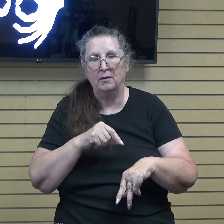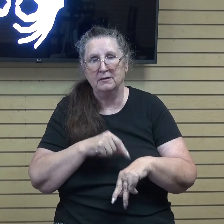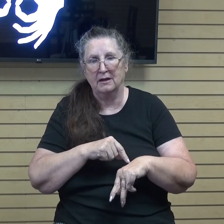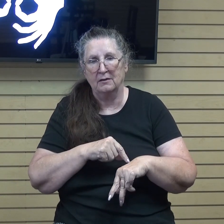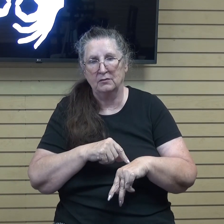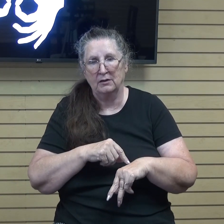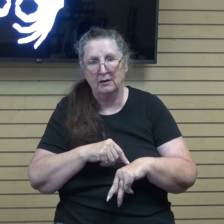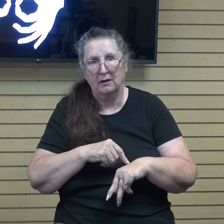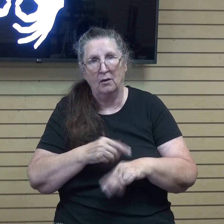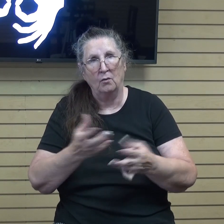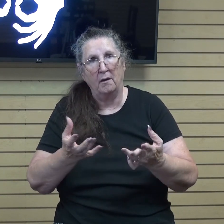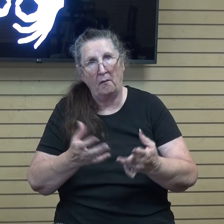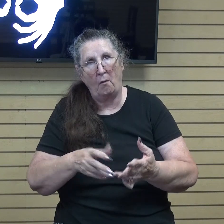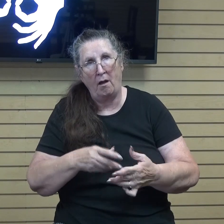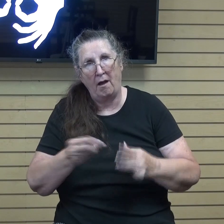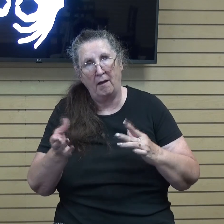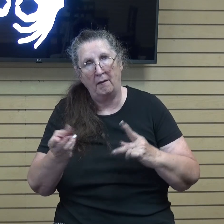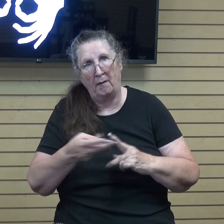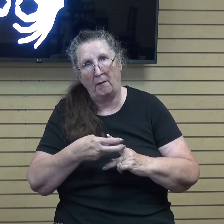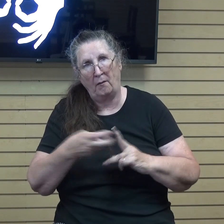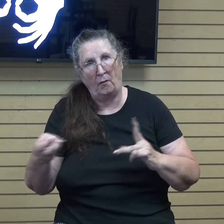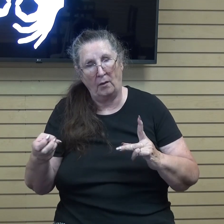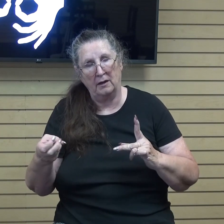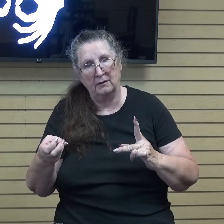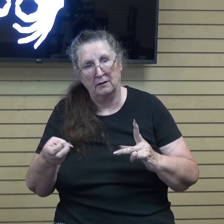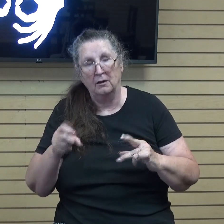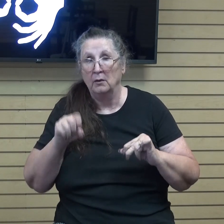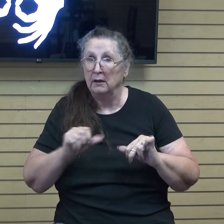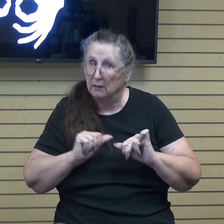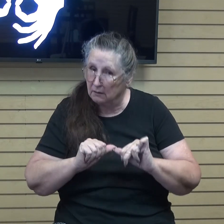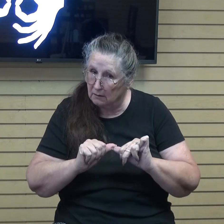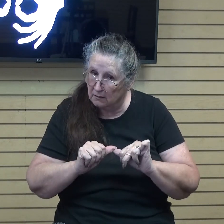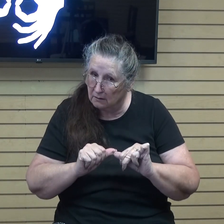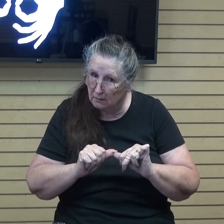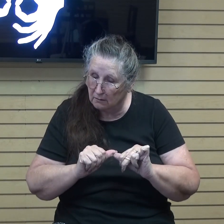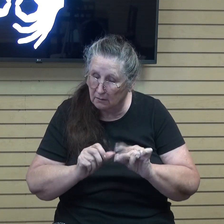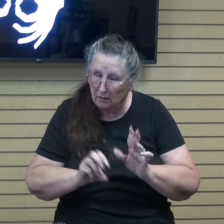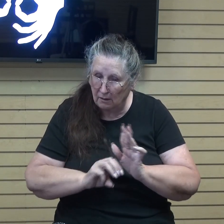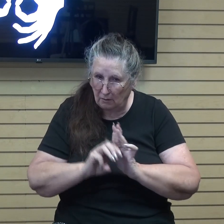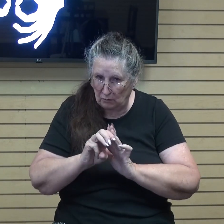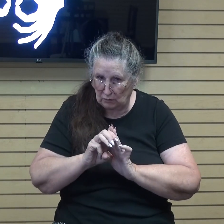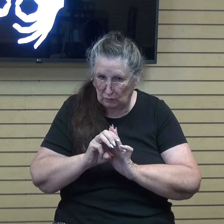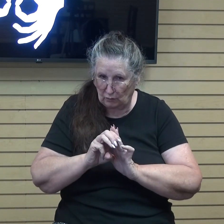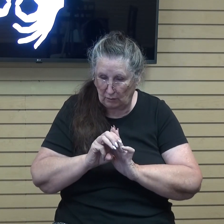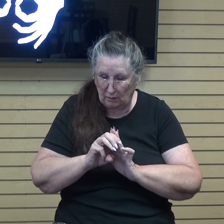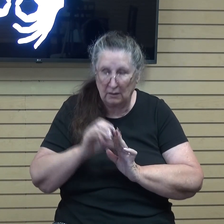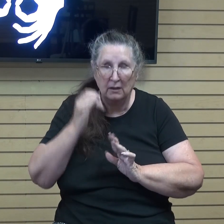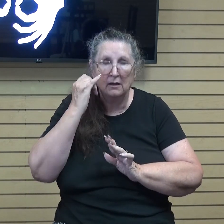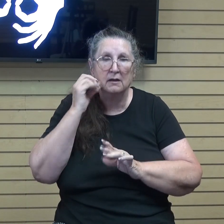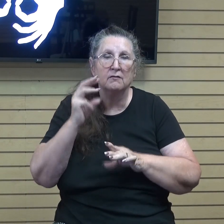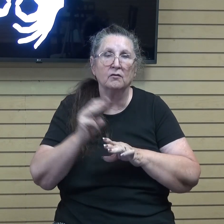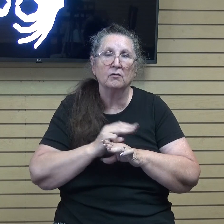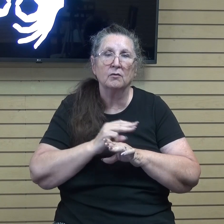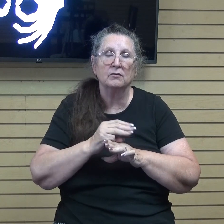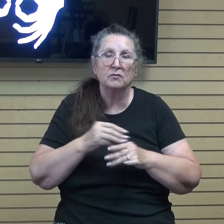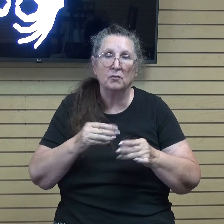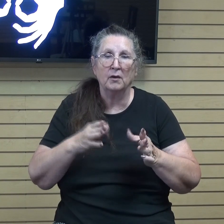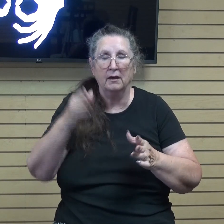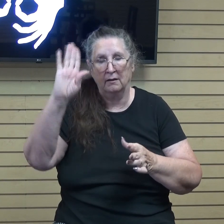quitting, we can keep going and growing if we minister the way God tells us